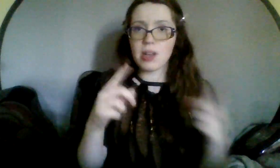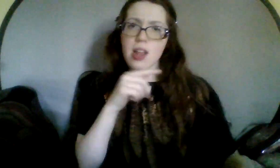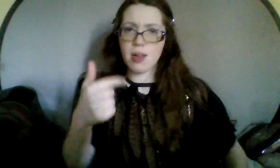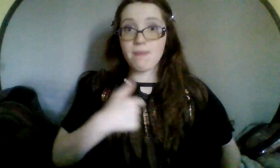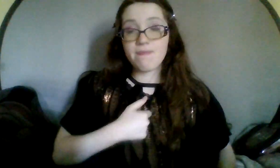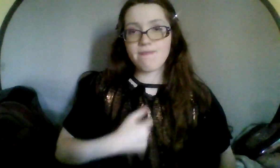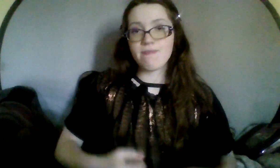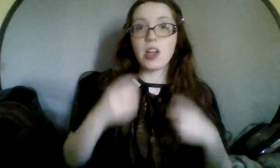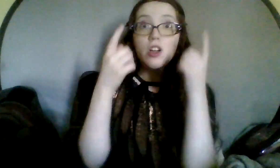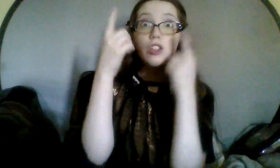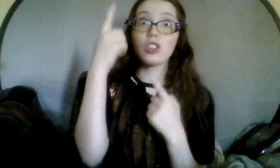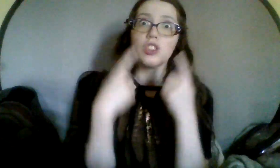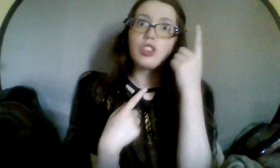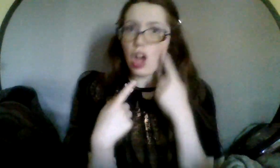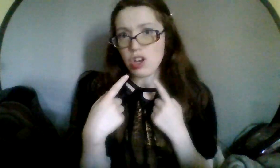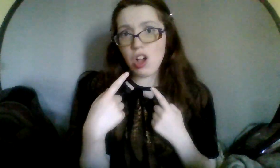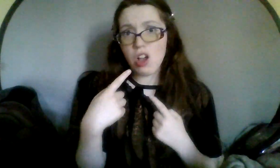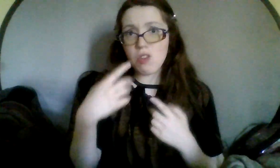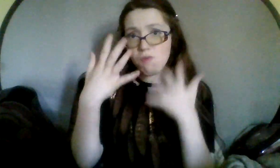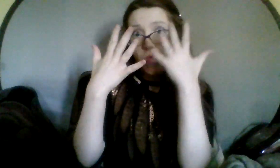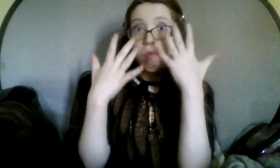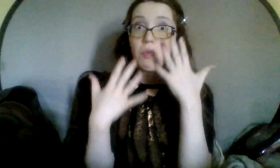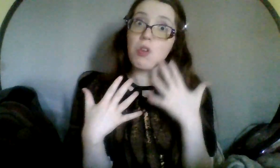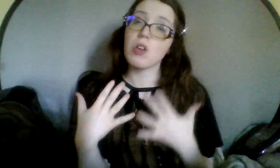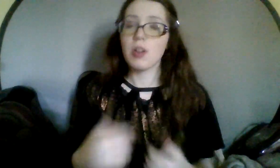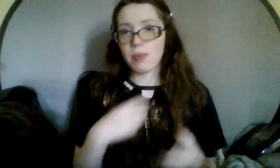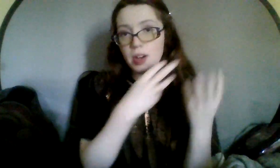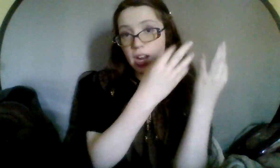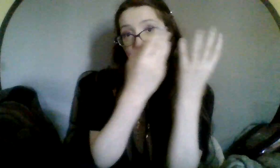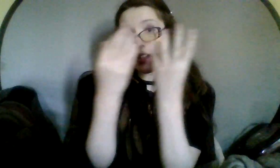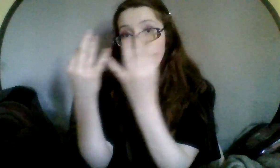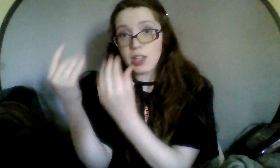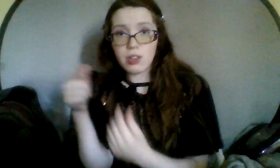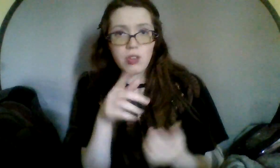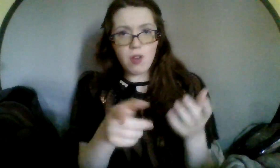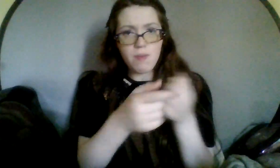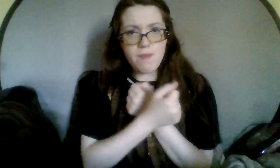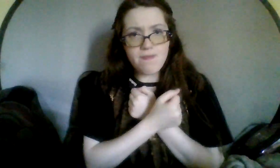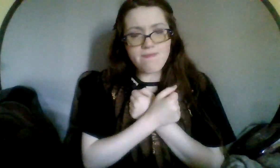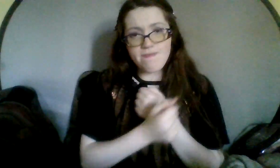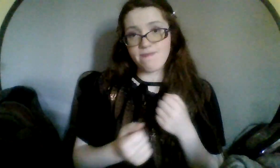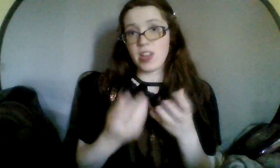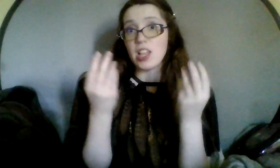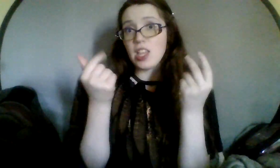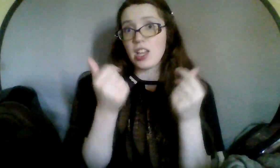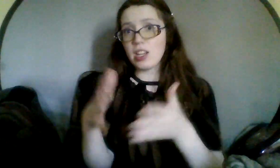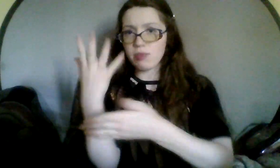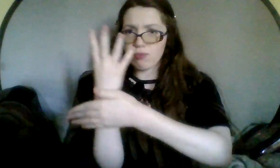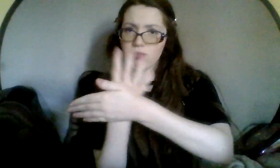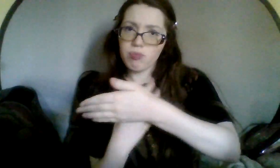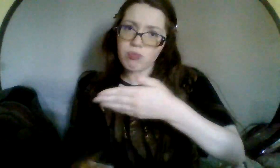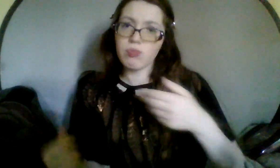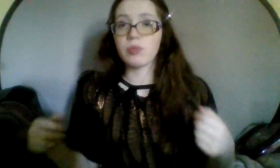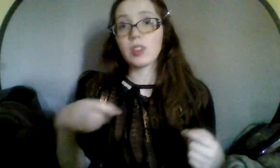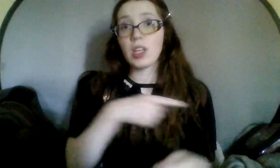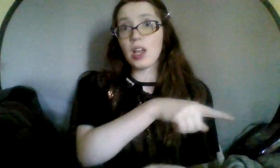consolation of tears on your face Ashes and everything you love them burn the ashes In the end